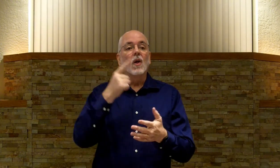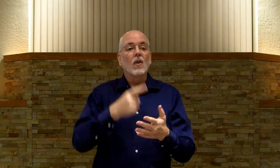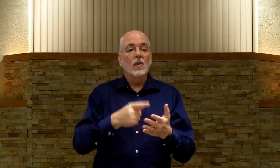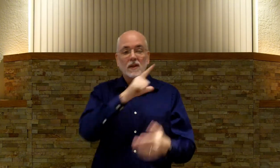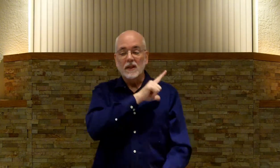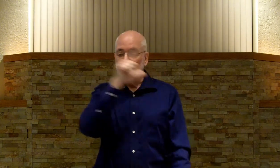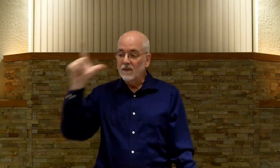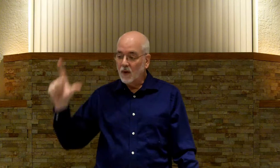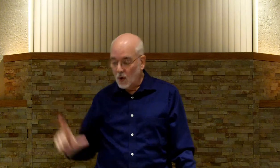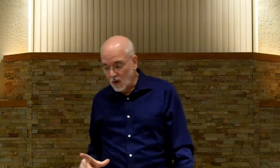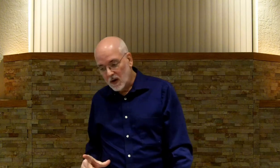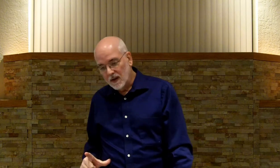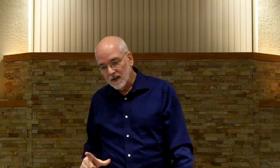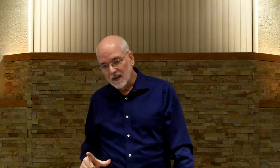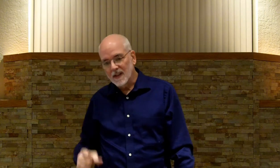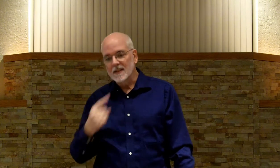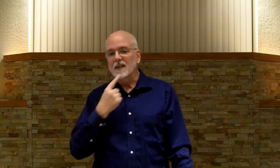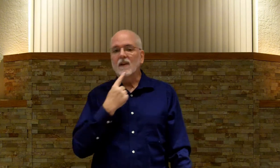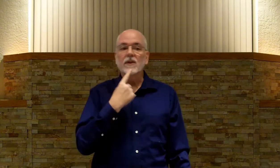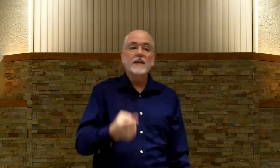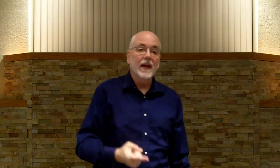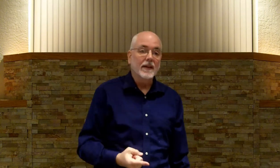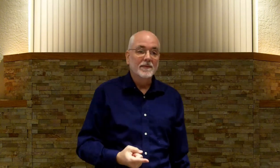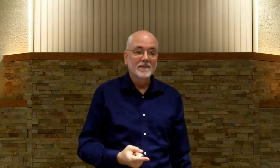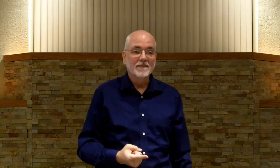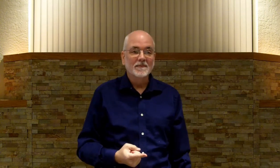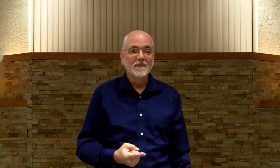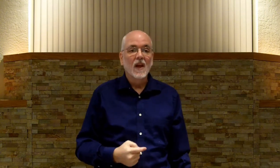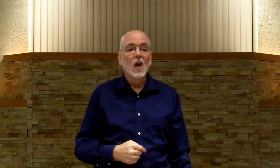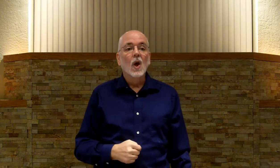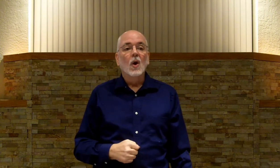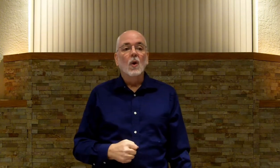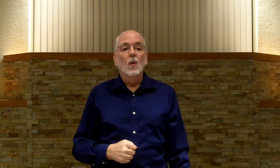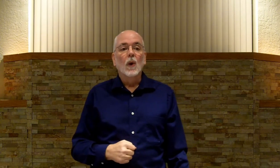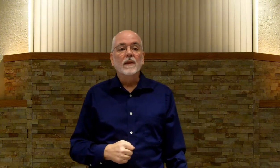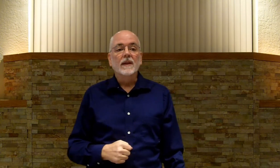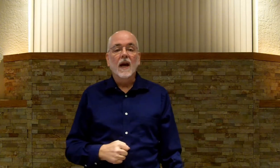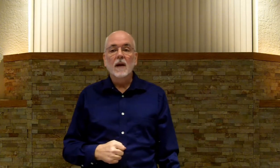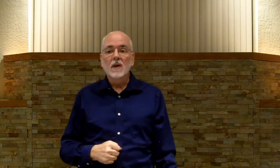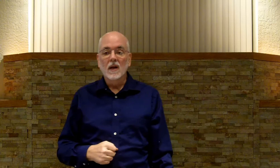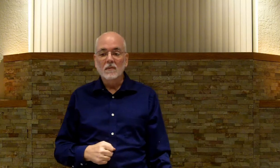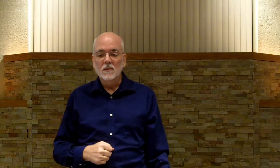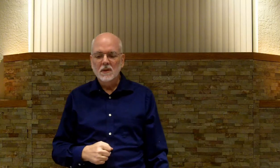This is the sign for Lord. This is the sign for said. When the time comes.